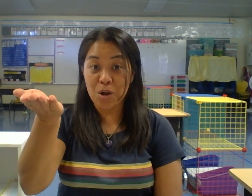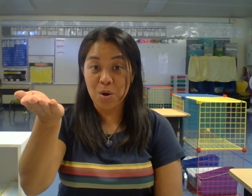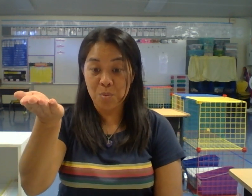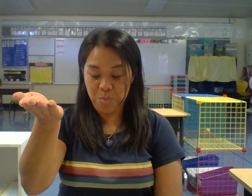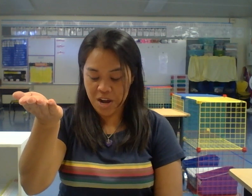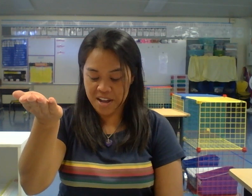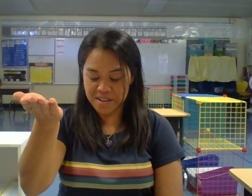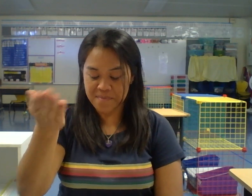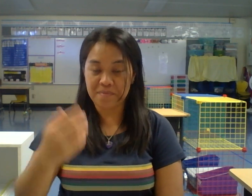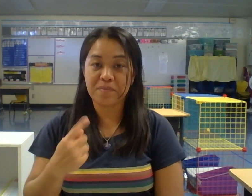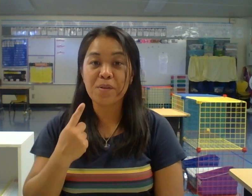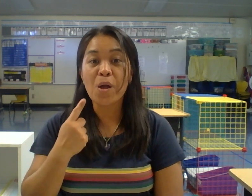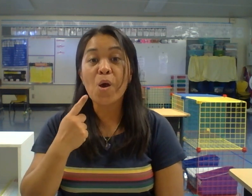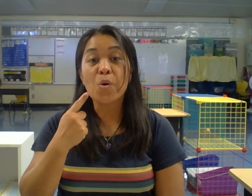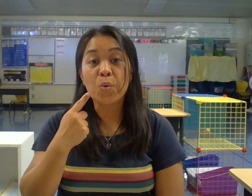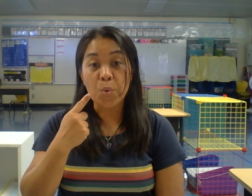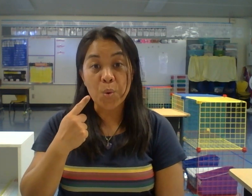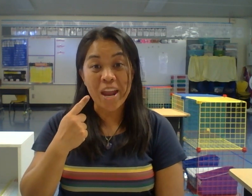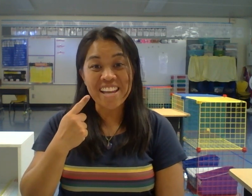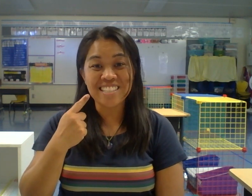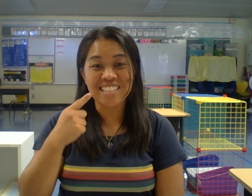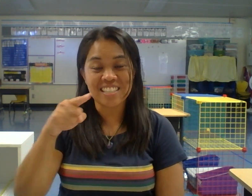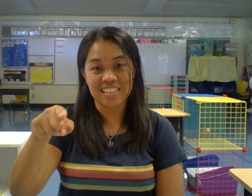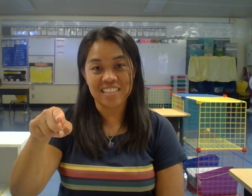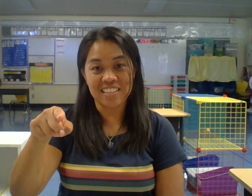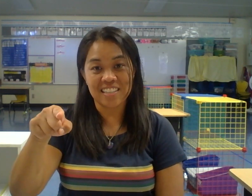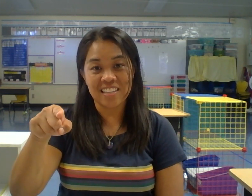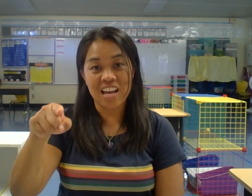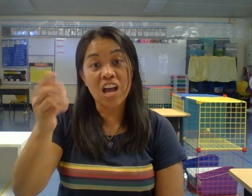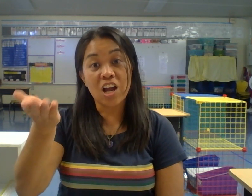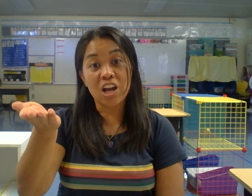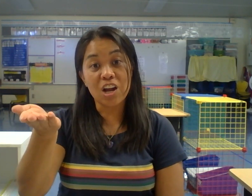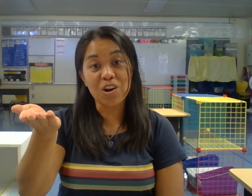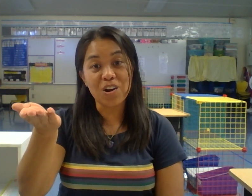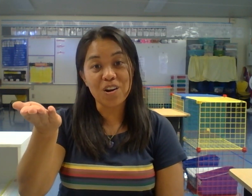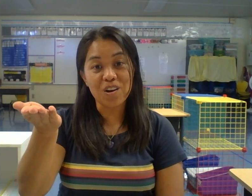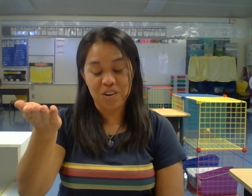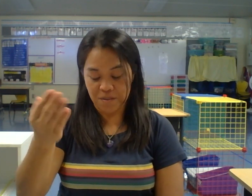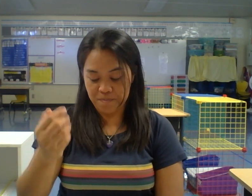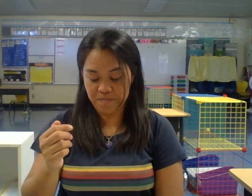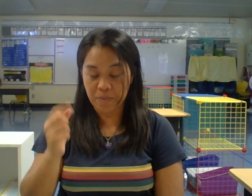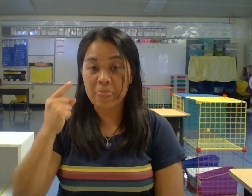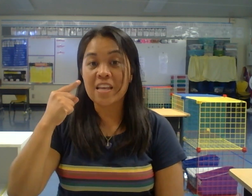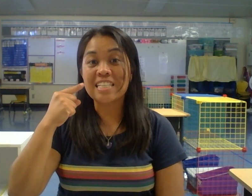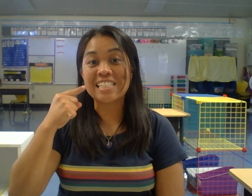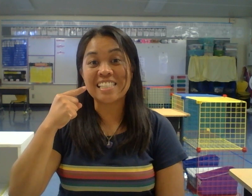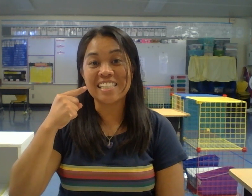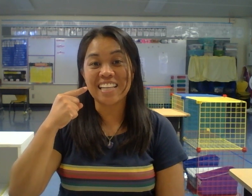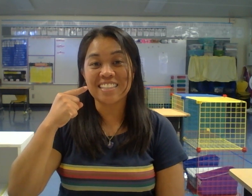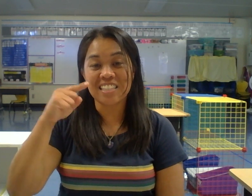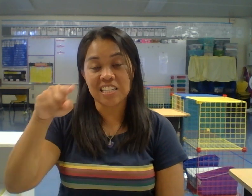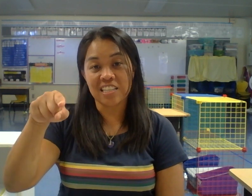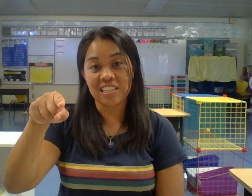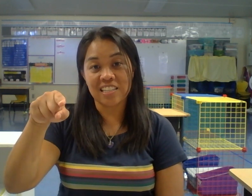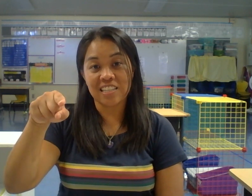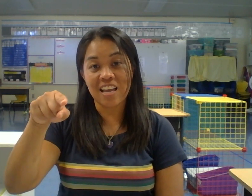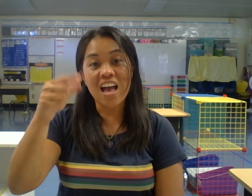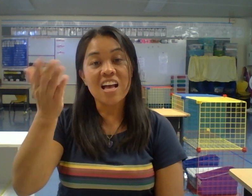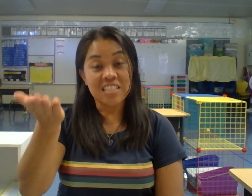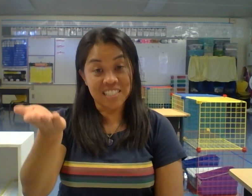Qua. Race. Er. Sit. T.